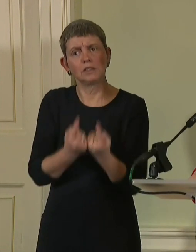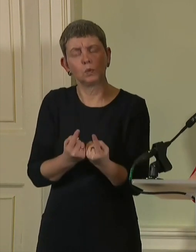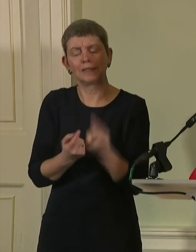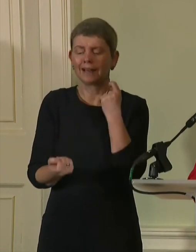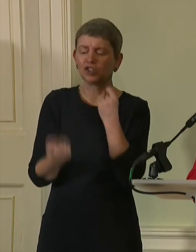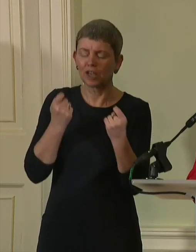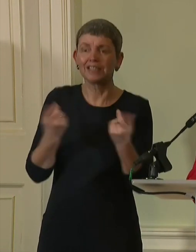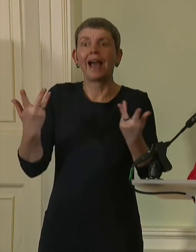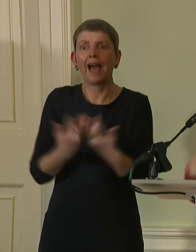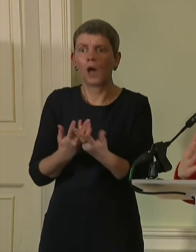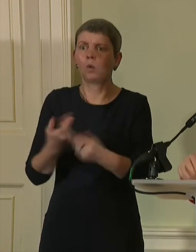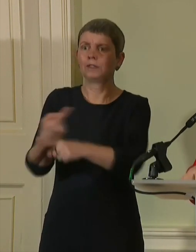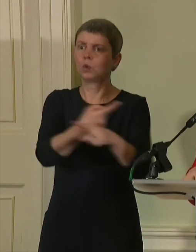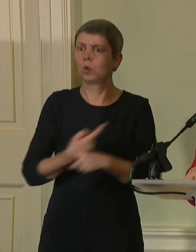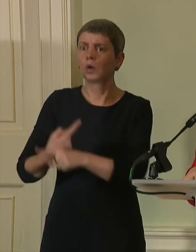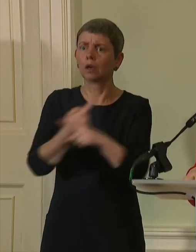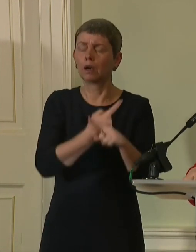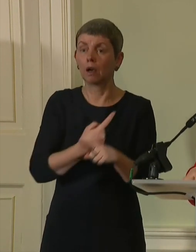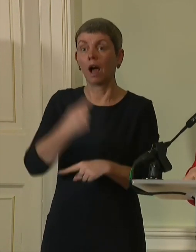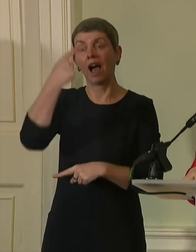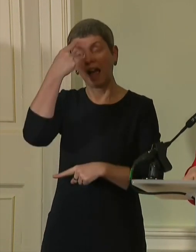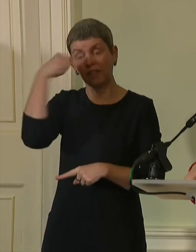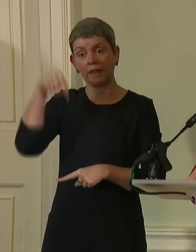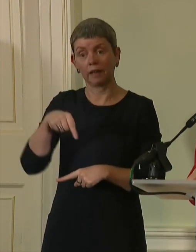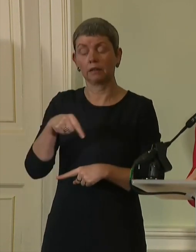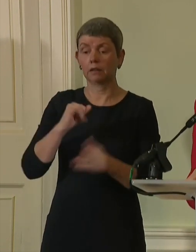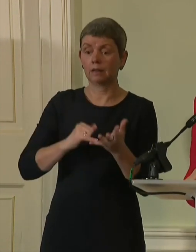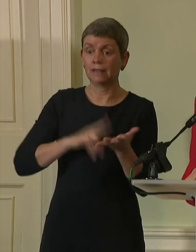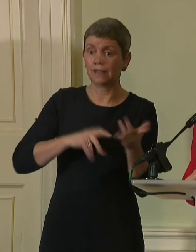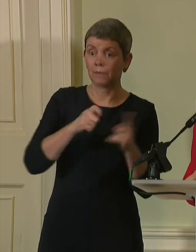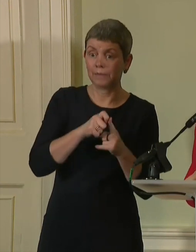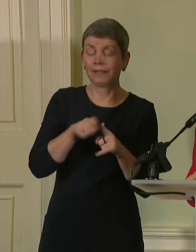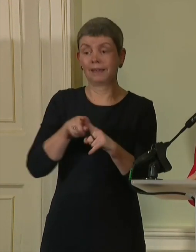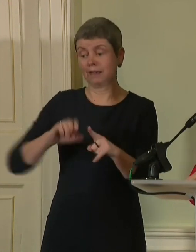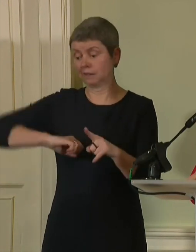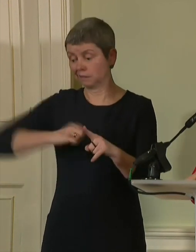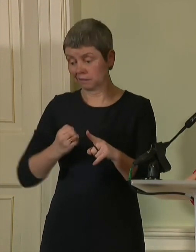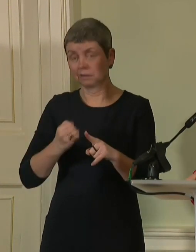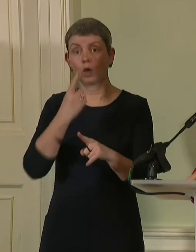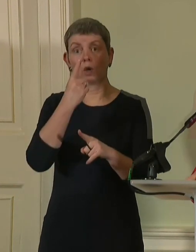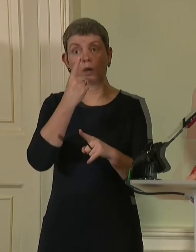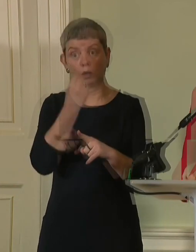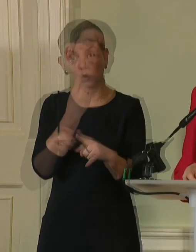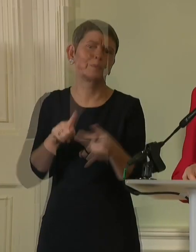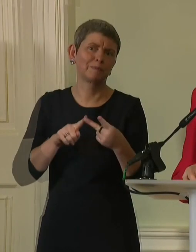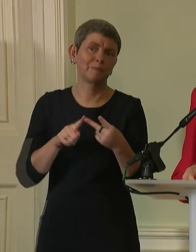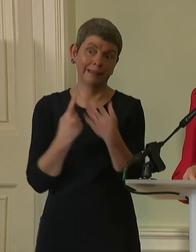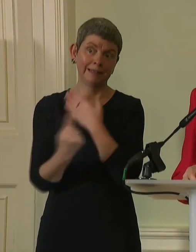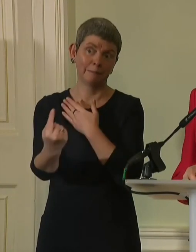decision, right for me and I believe for my party and the country, might also prove to be good for our politics.